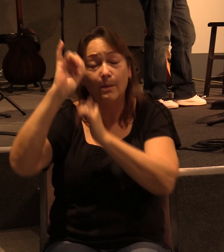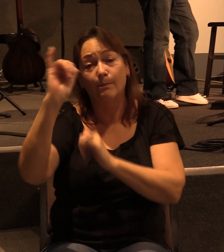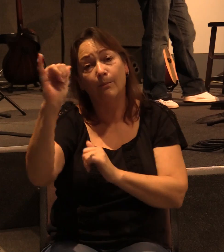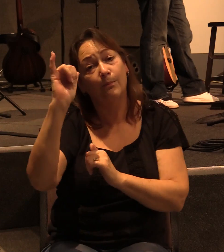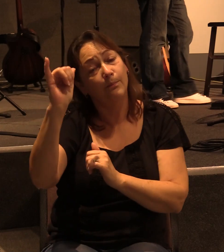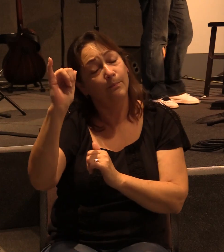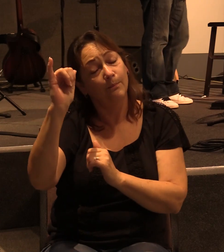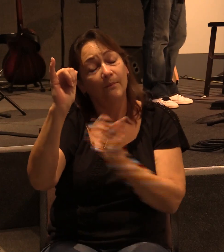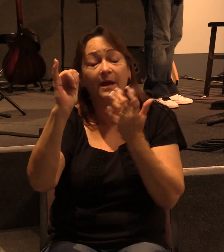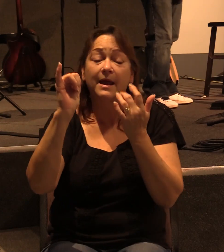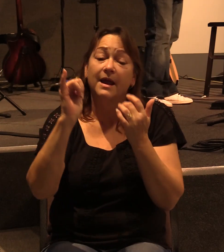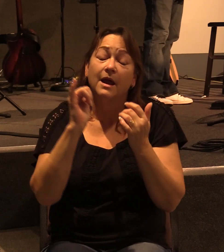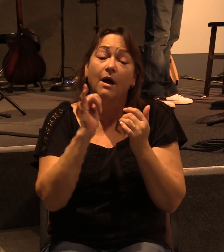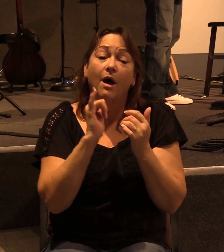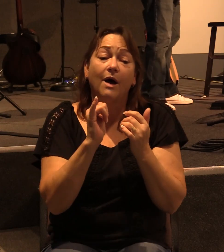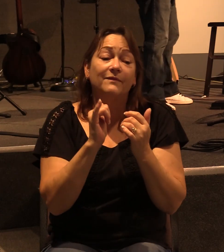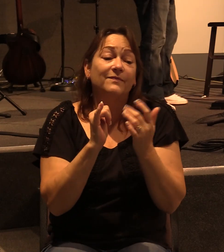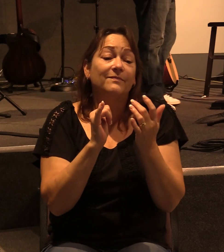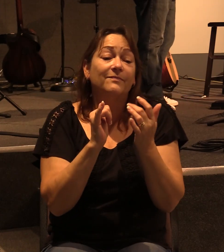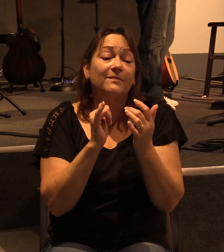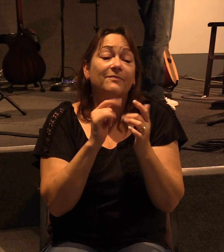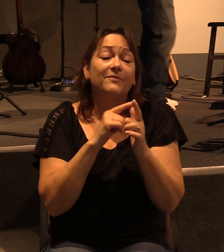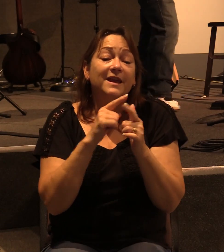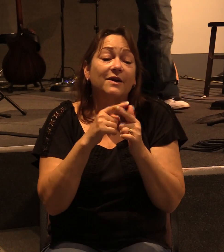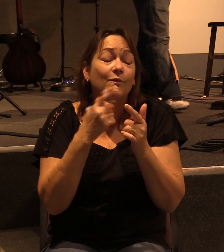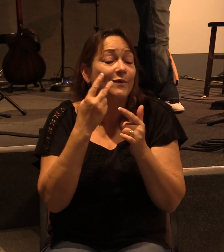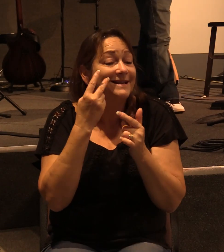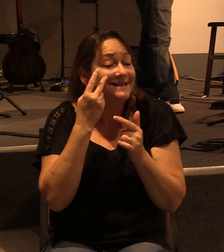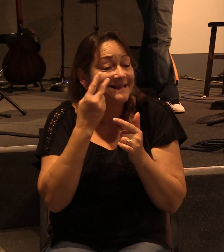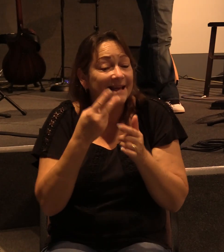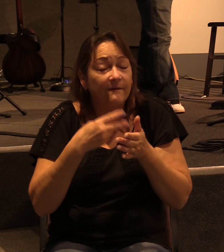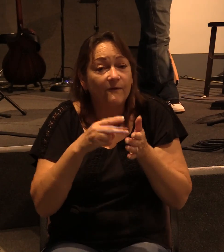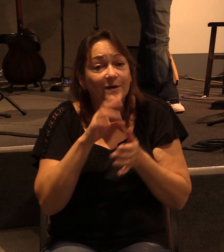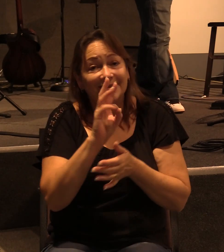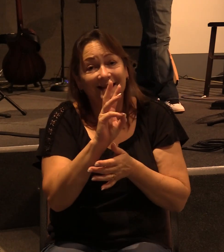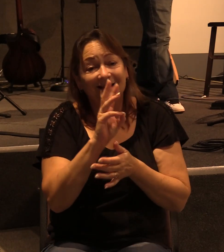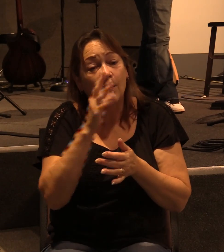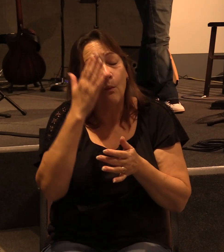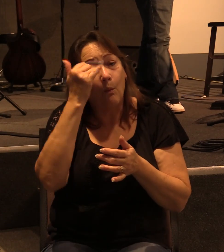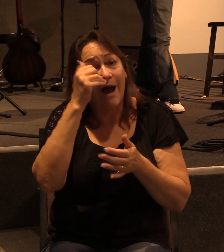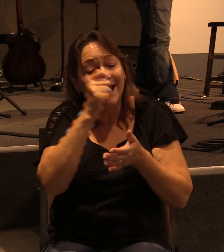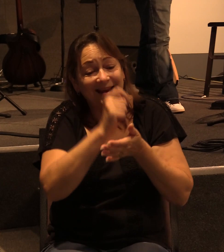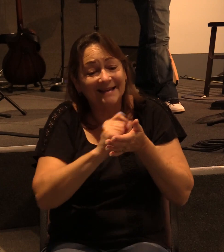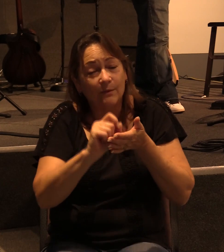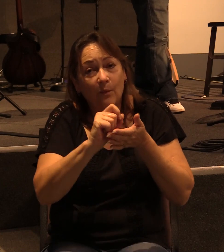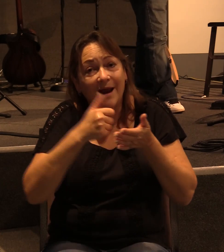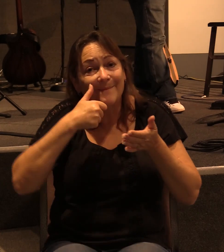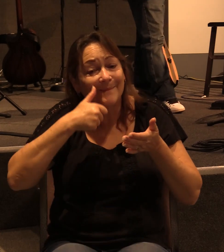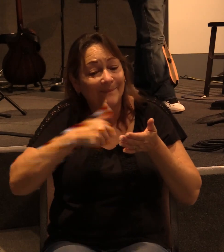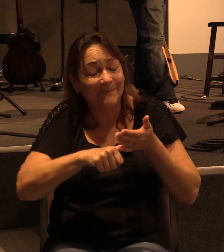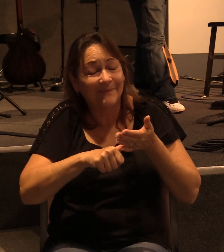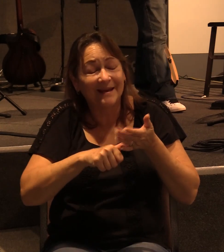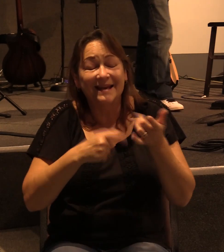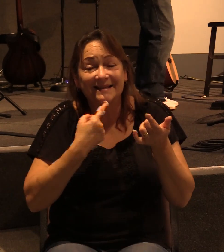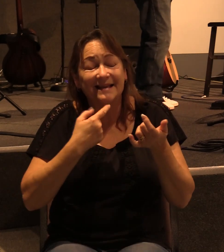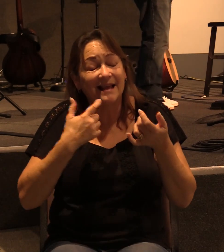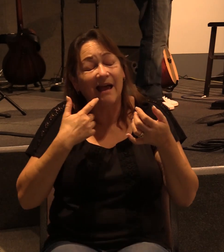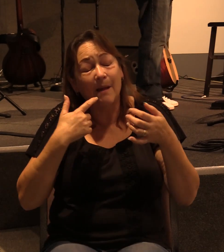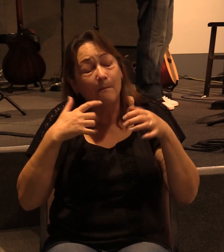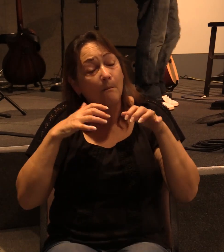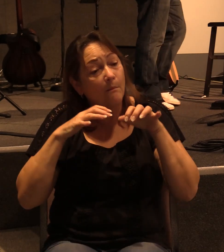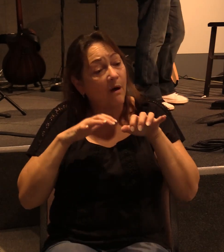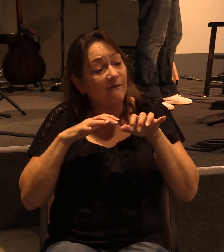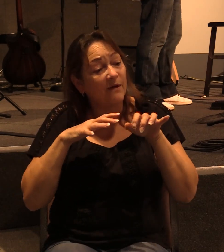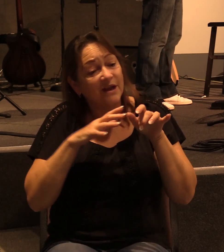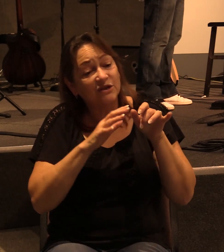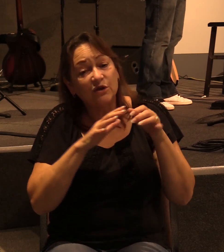Then in verse 6, we saw Paul state his reason for writing this epistle. He says, I marvel that you